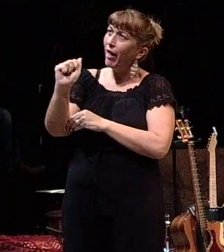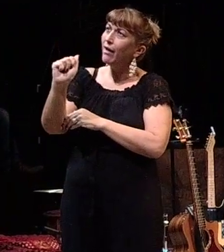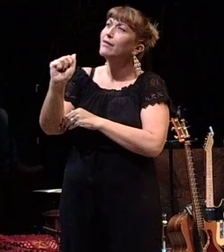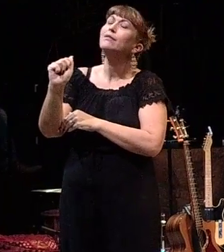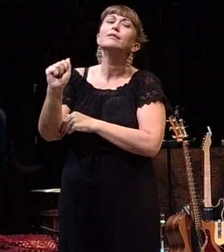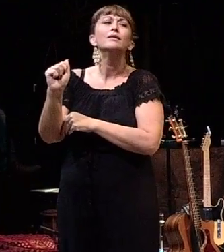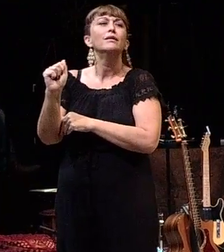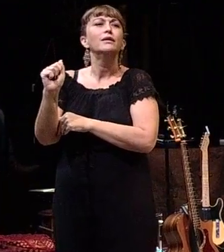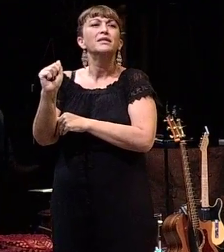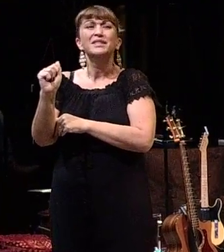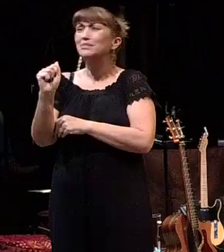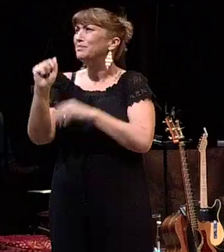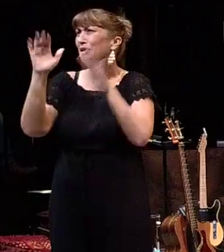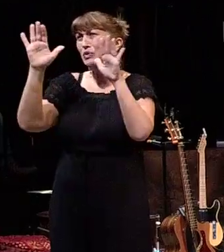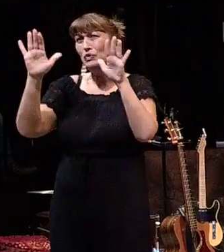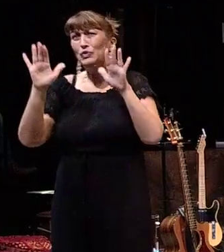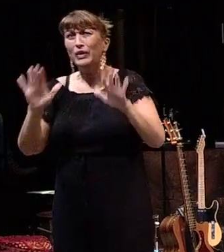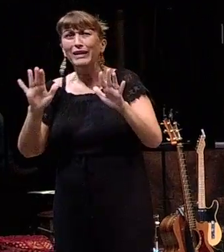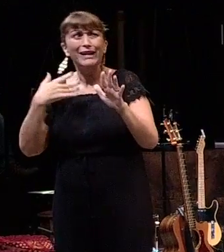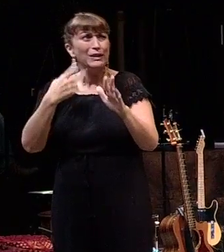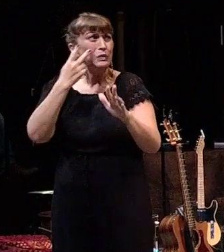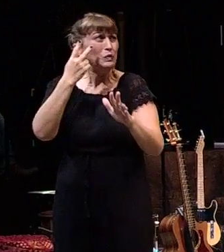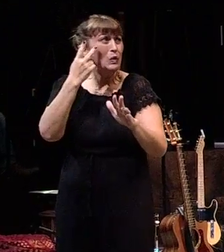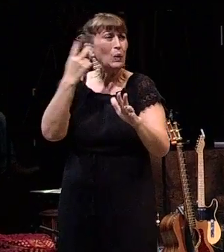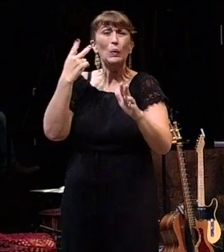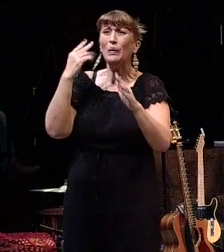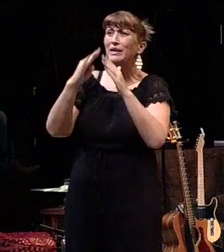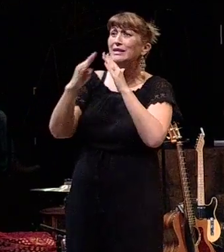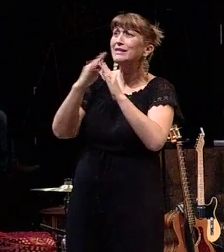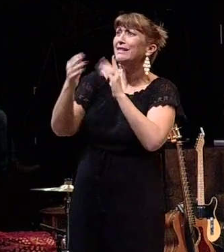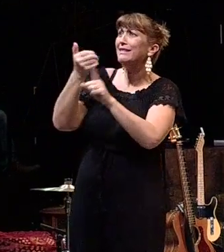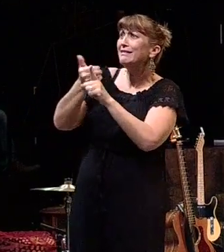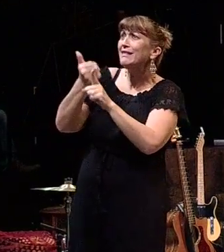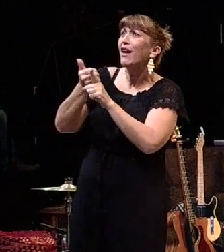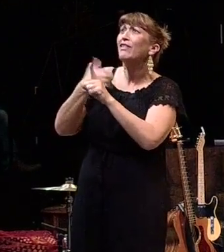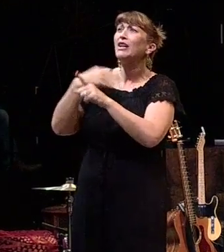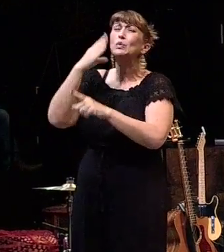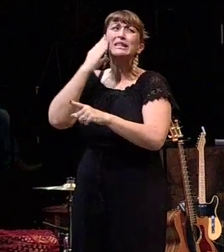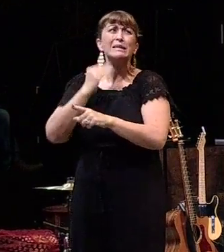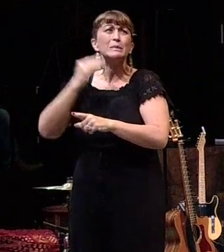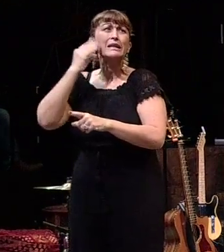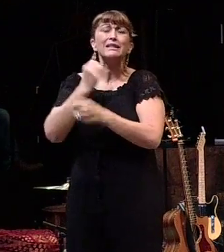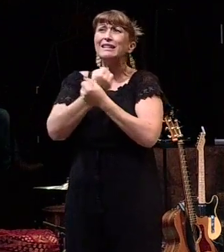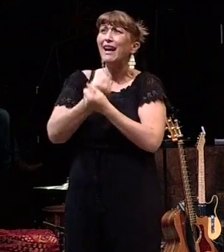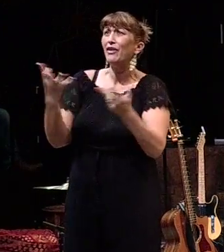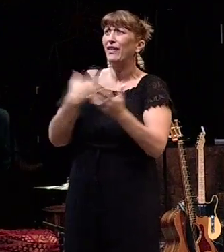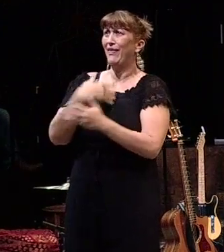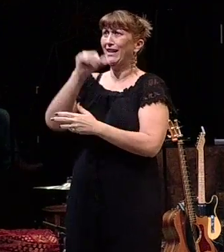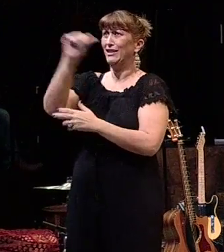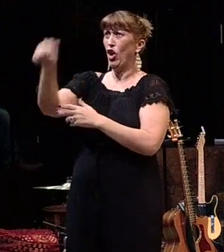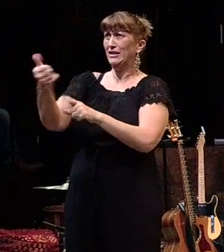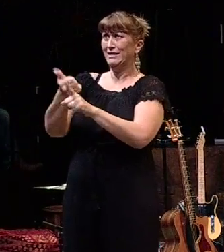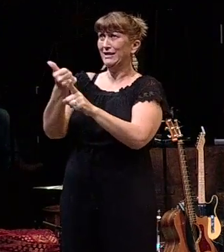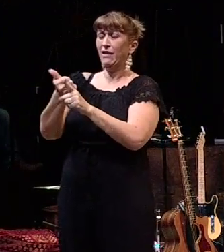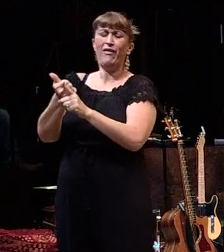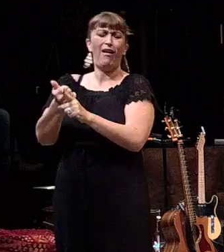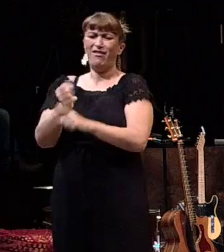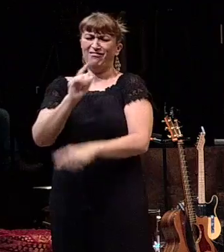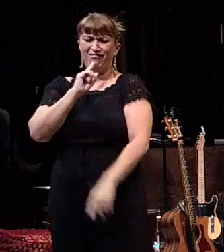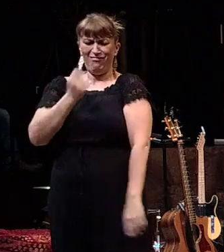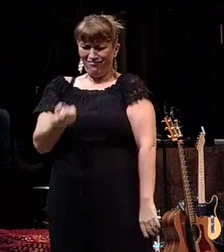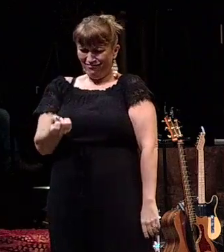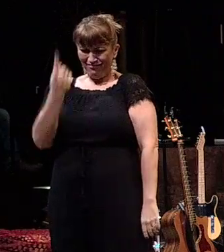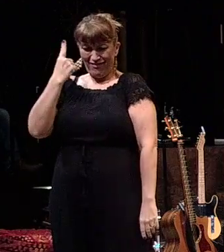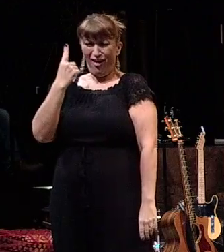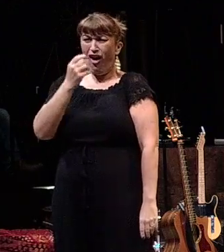and it's just been great getting to know the city, getting to experience all that is Austin. I still don't really understand why